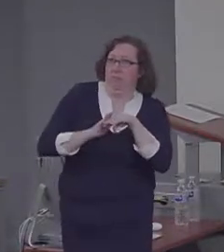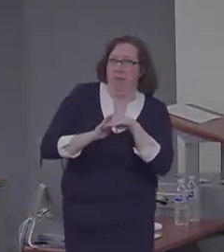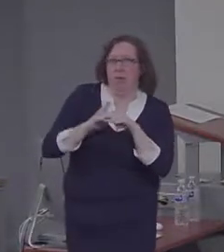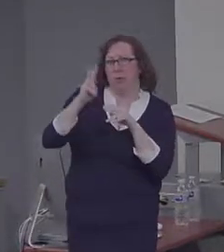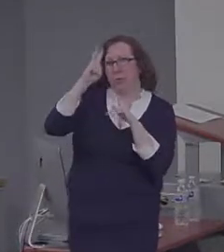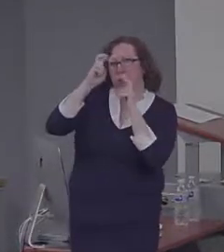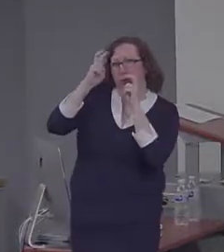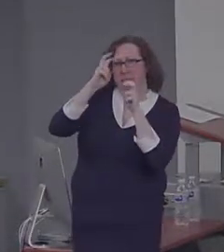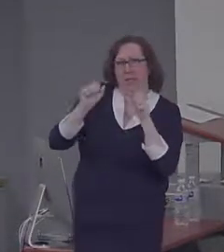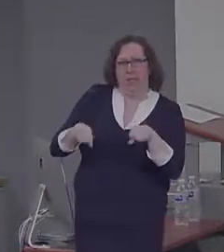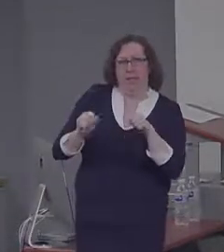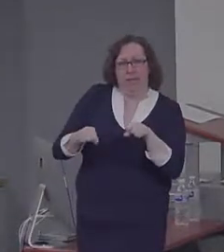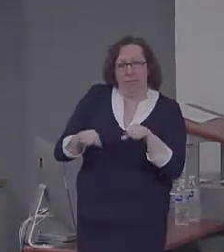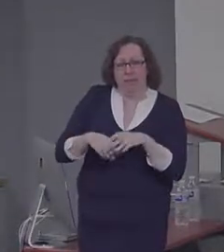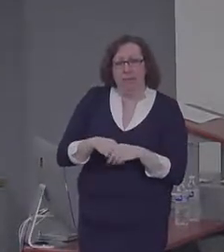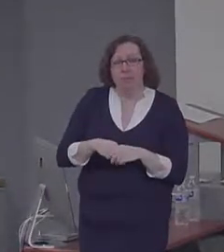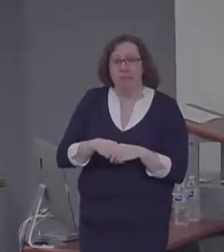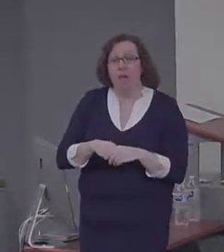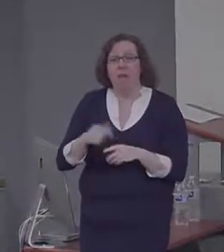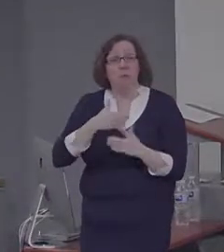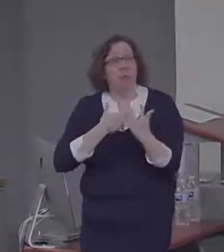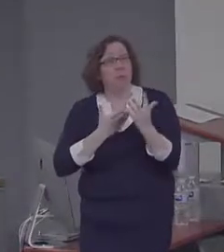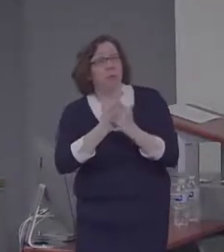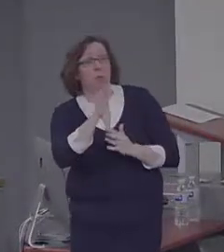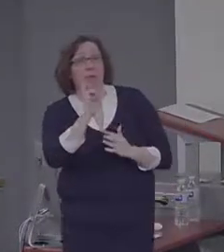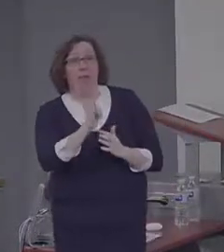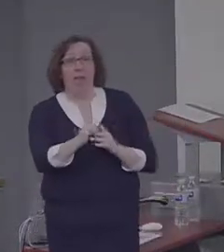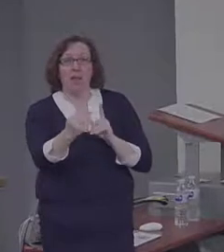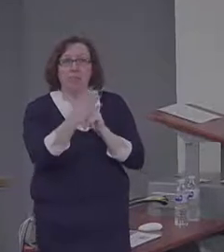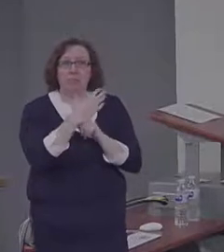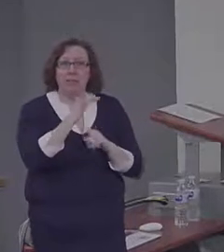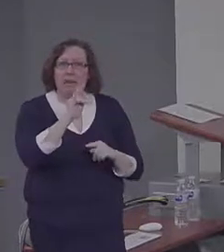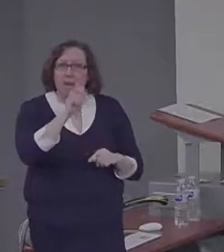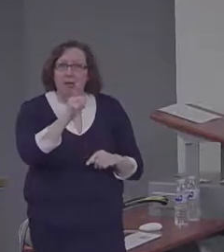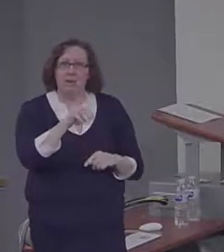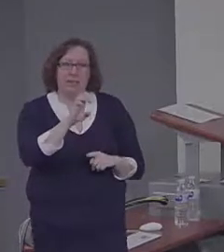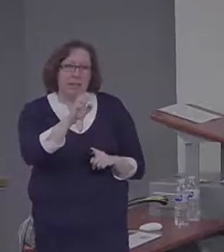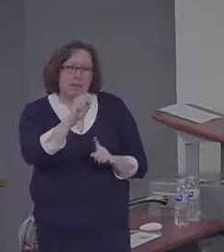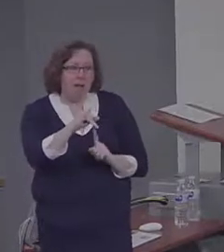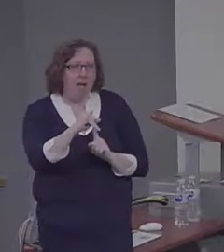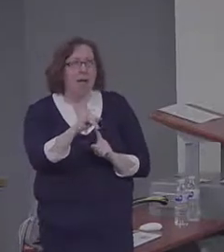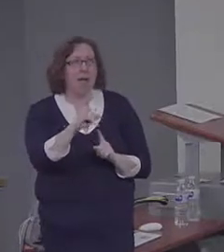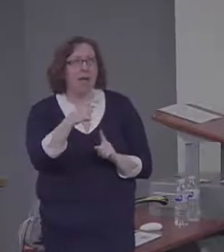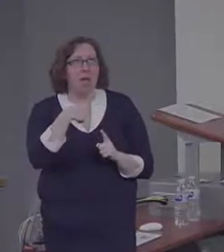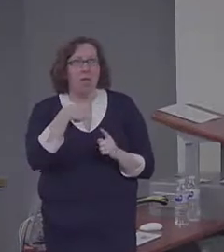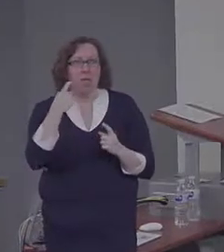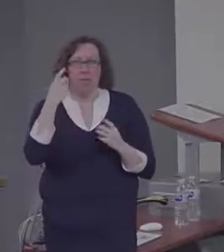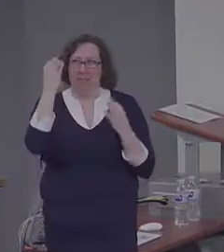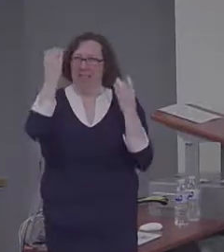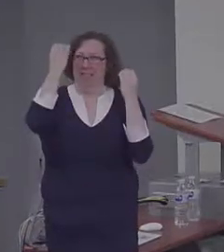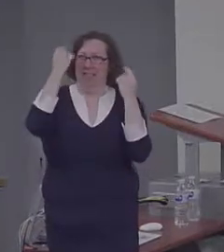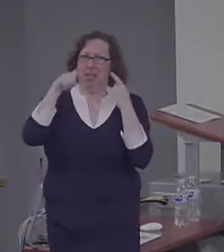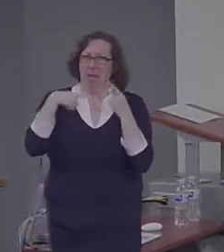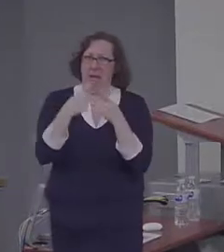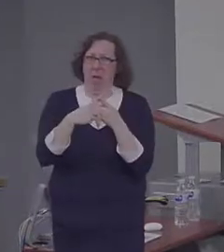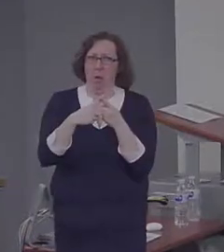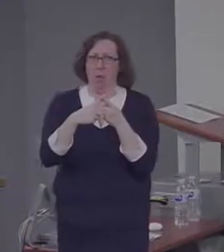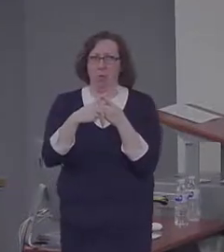induction and you're remembering detail, you're approaching episodic detail, you're approaching a new task focused